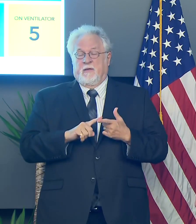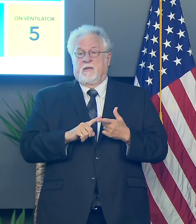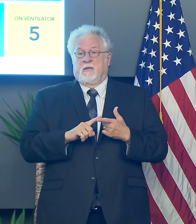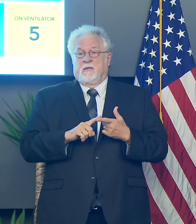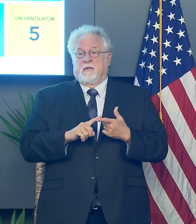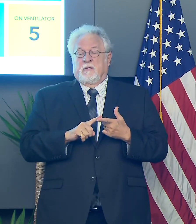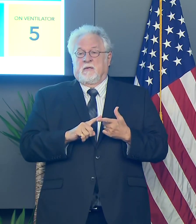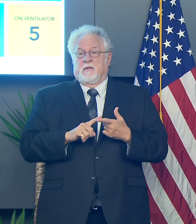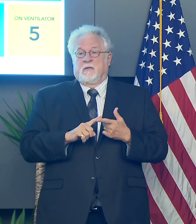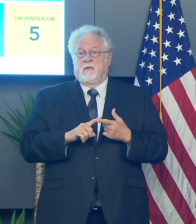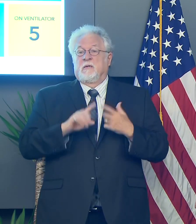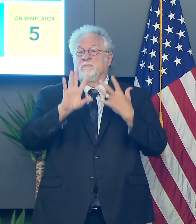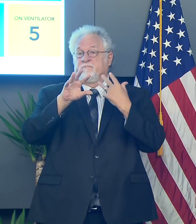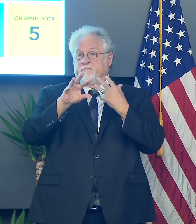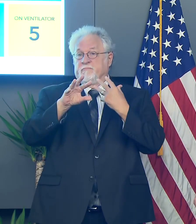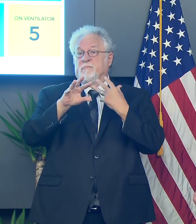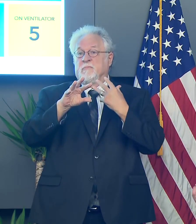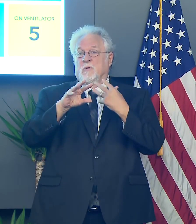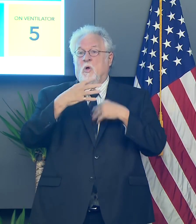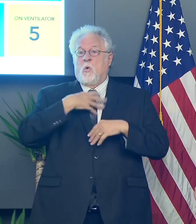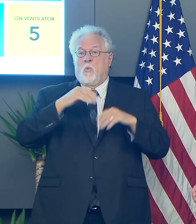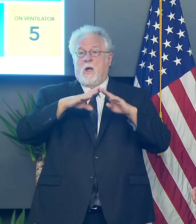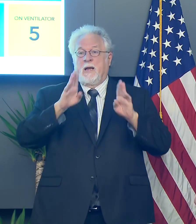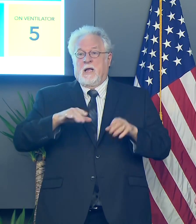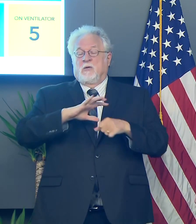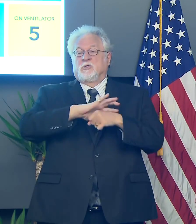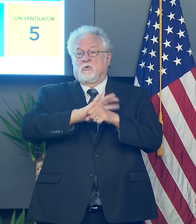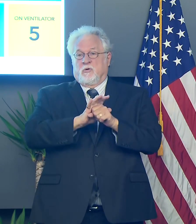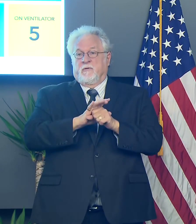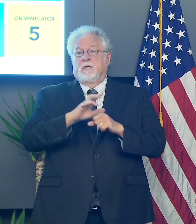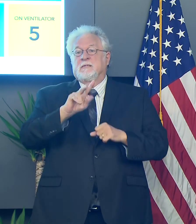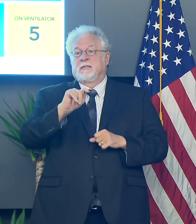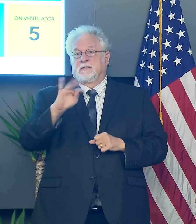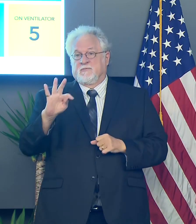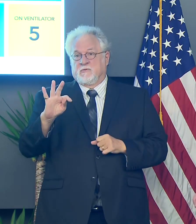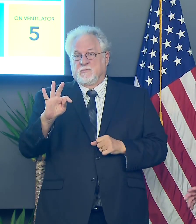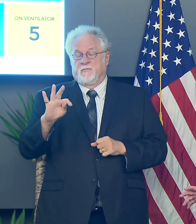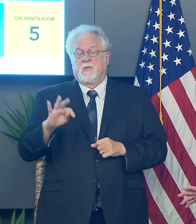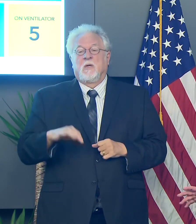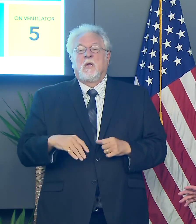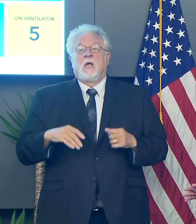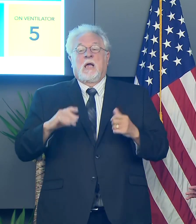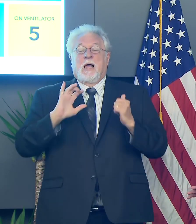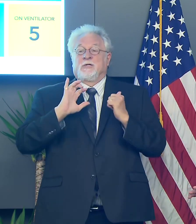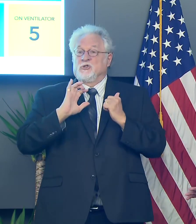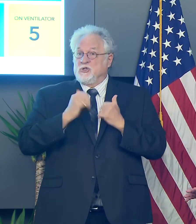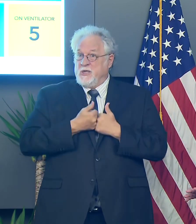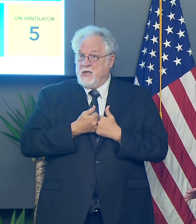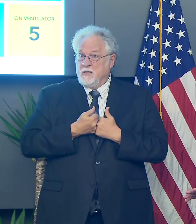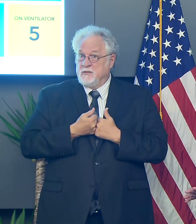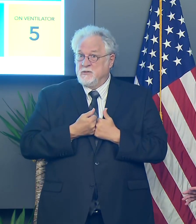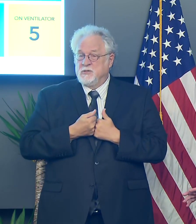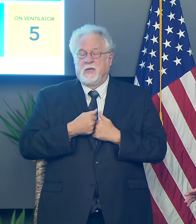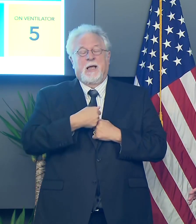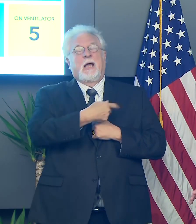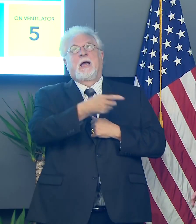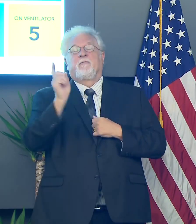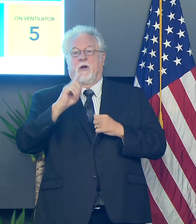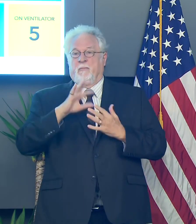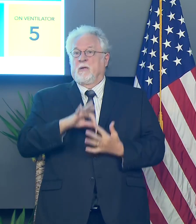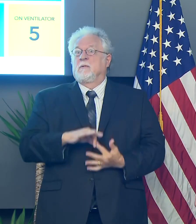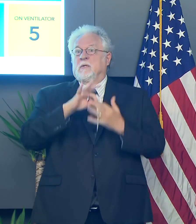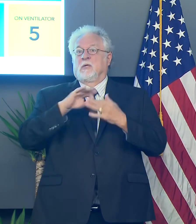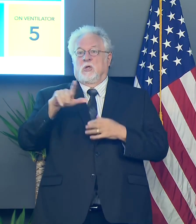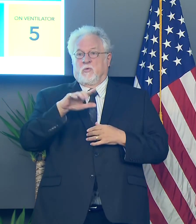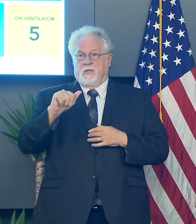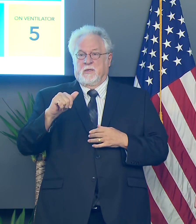on the, the video telephone conference, White House Coronavirus Task Force, um, the, the challenge everywhere, but particularly here